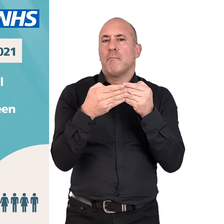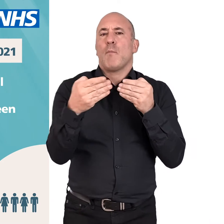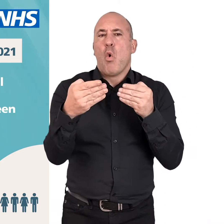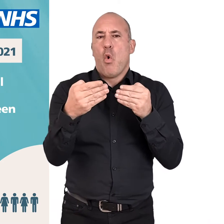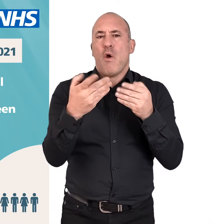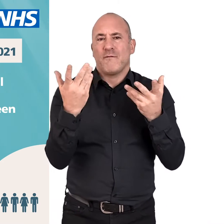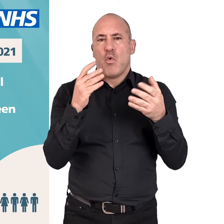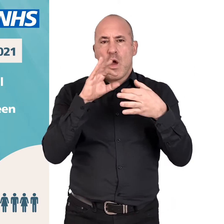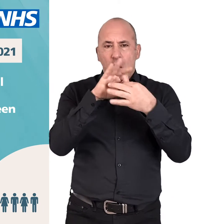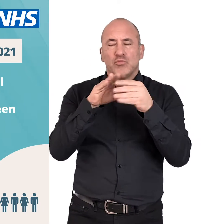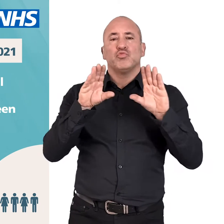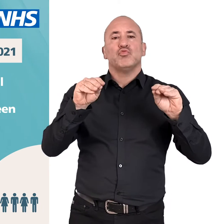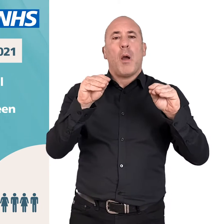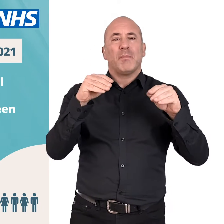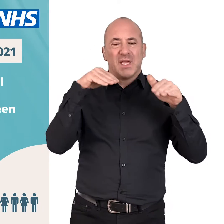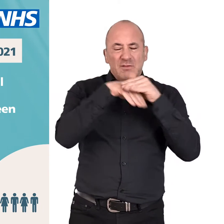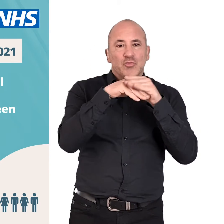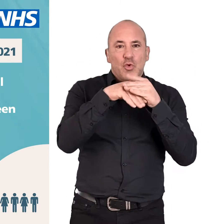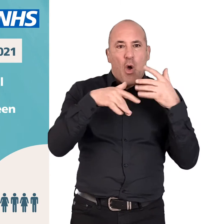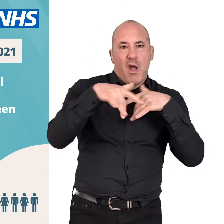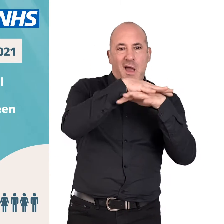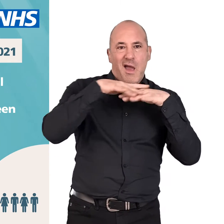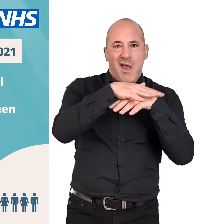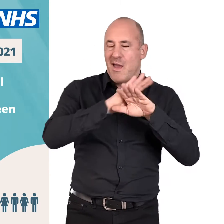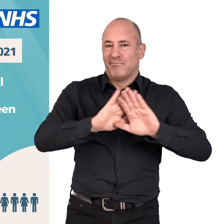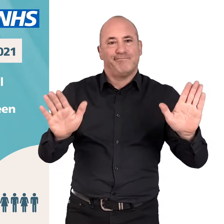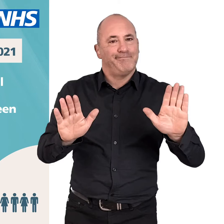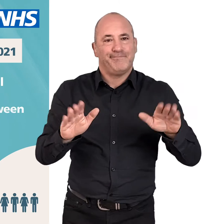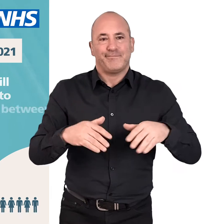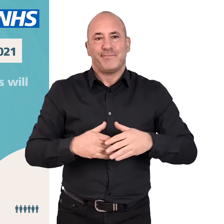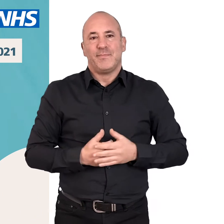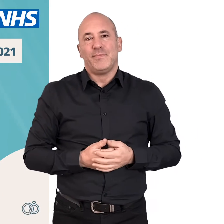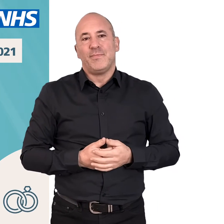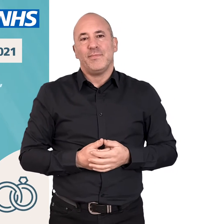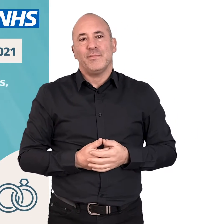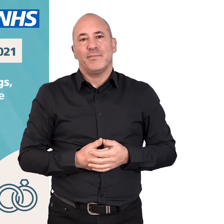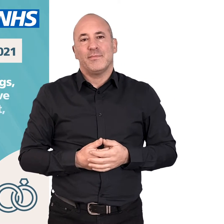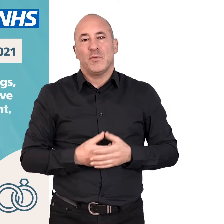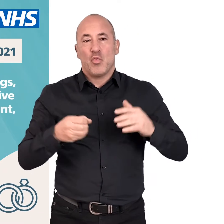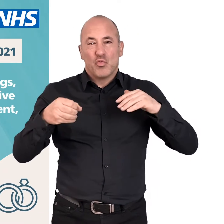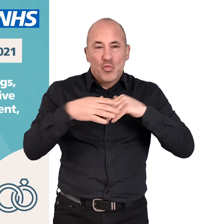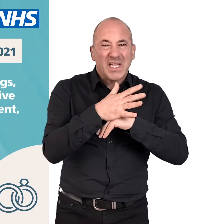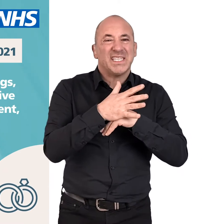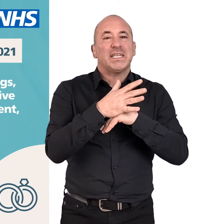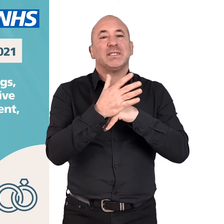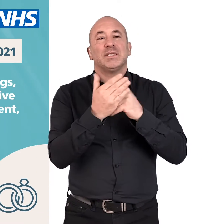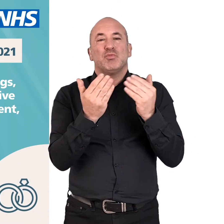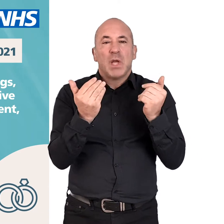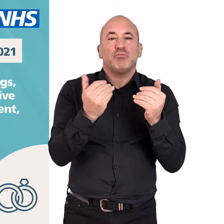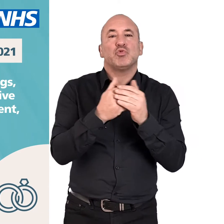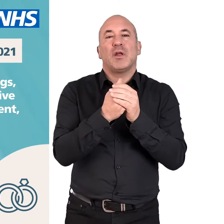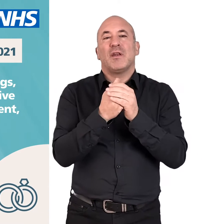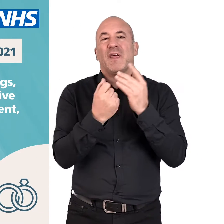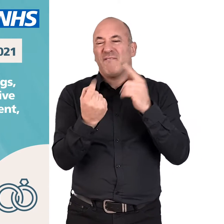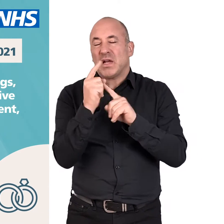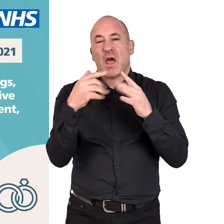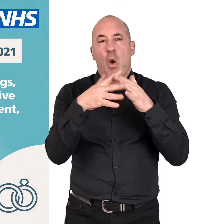rules will apply in all these settings to prevent indoor mixing between different households. Fifteen people can attend